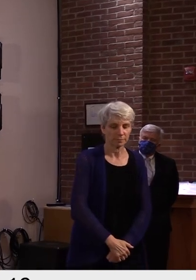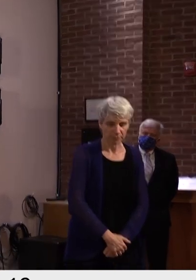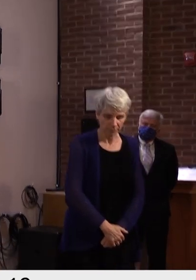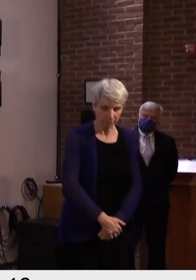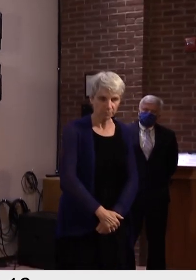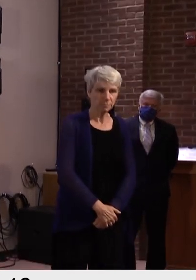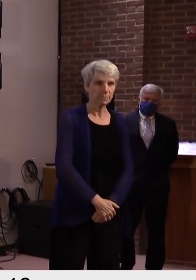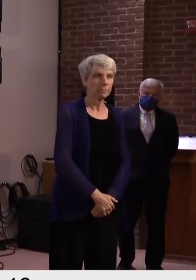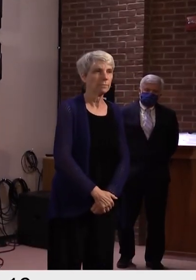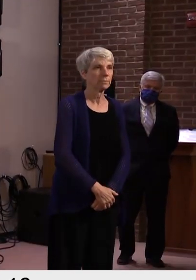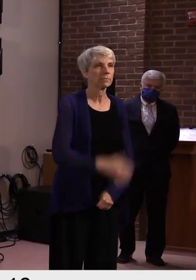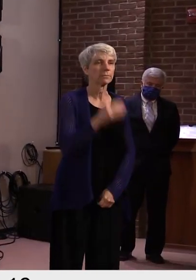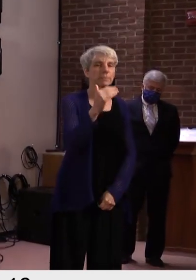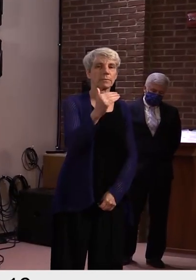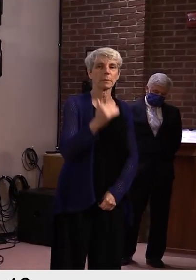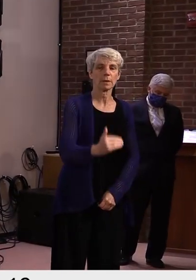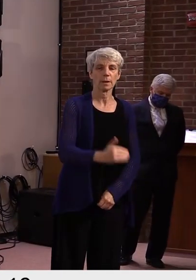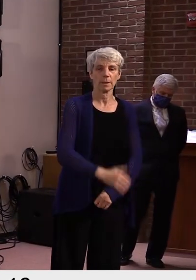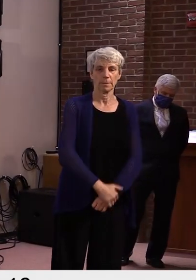Joe, Barton Chronicle.